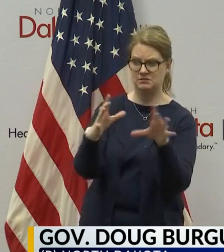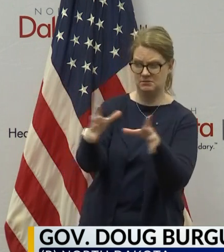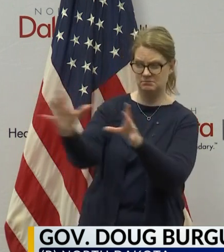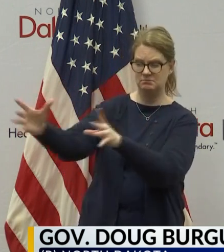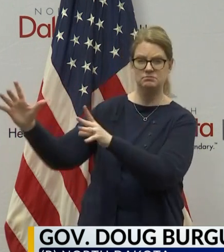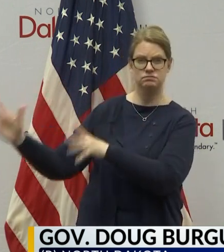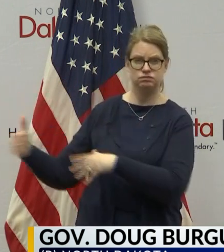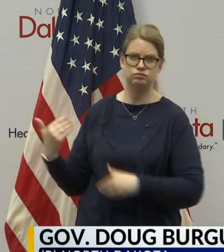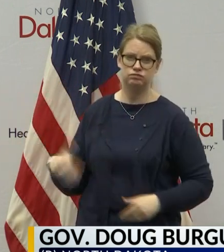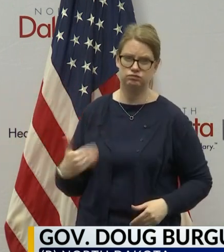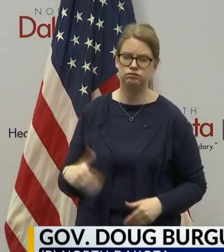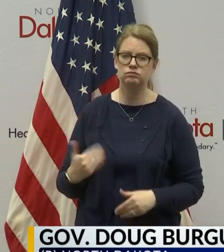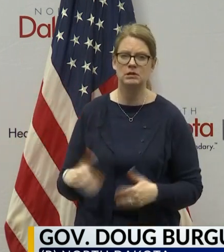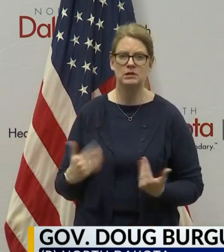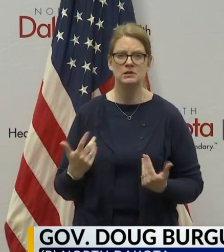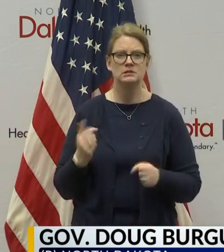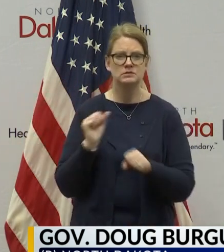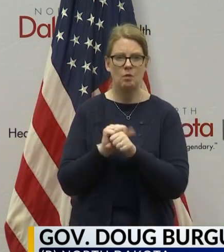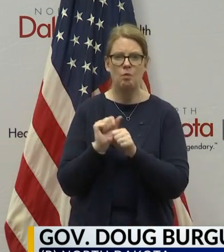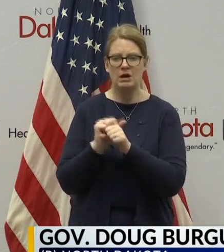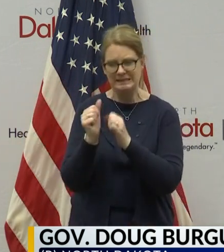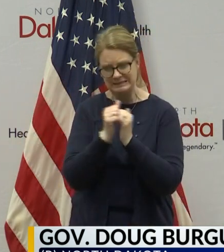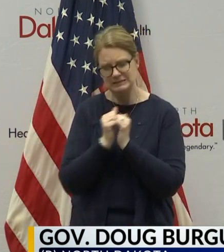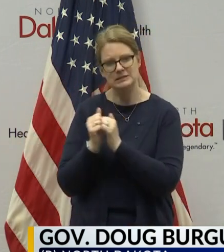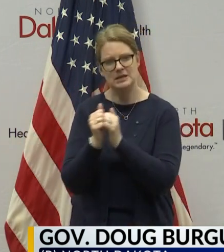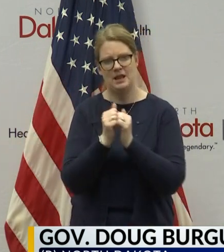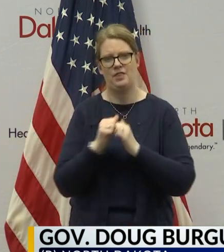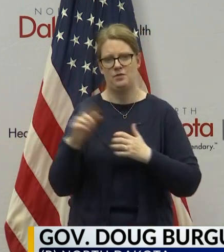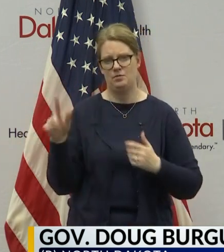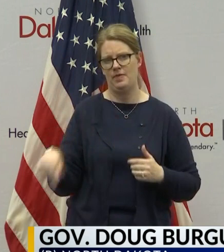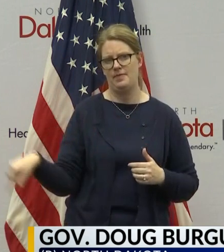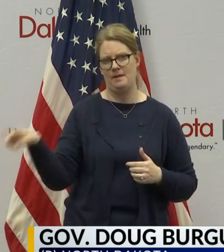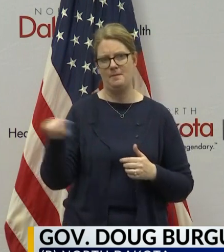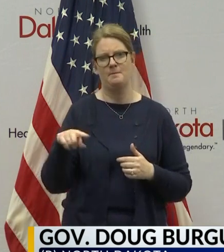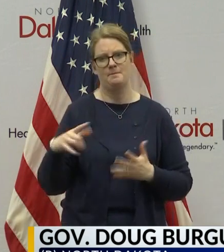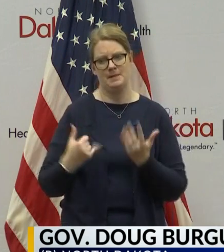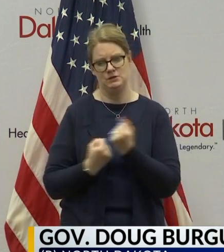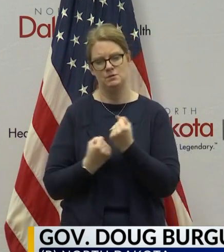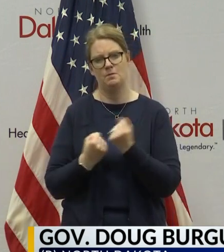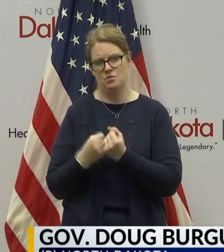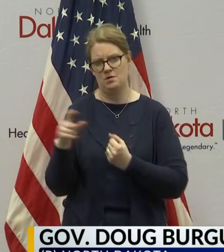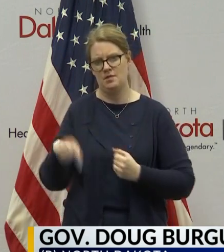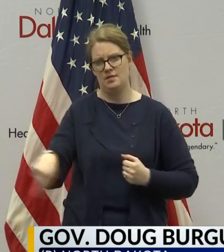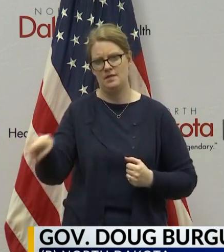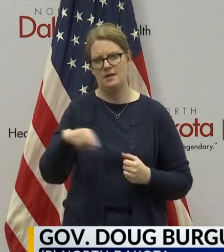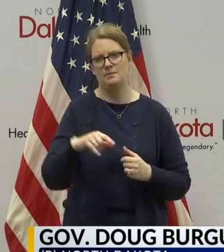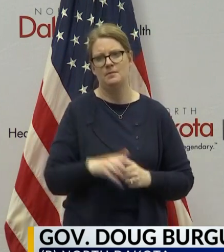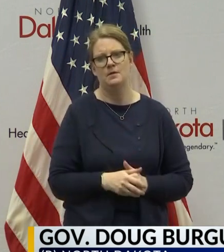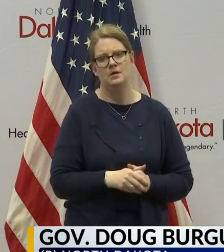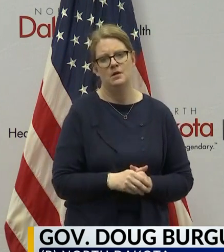doing the very best in collaboration to help support them as well.